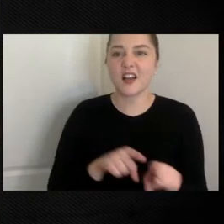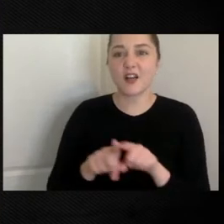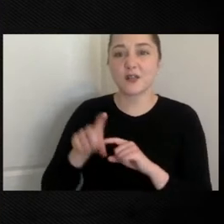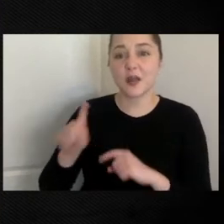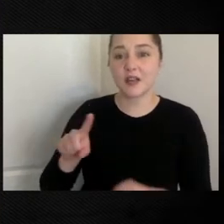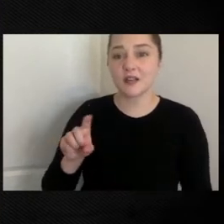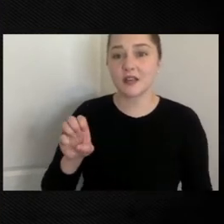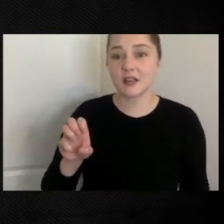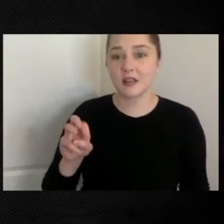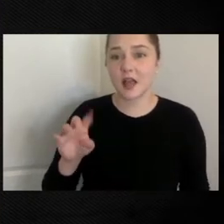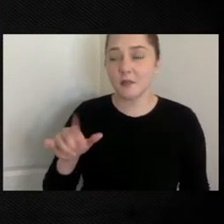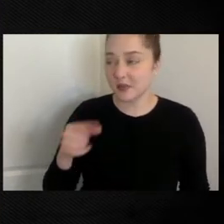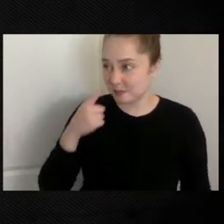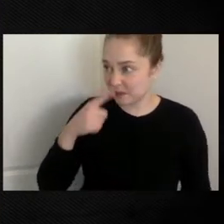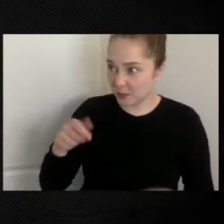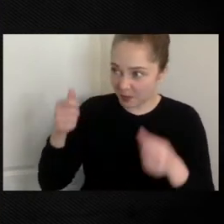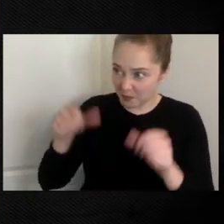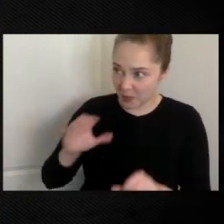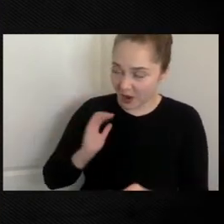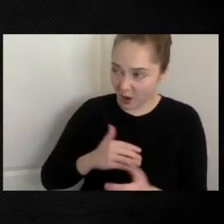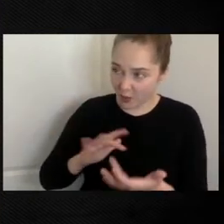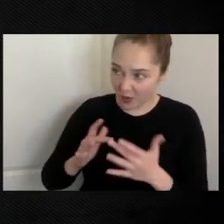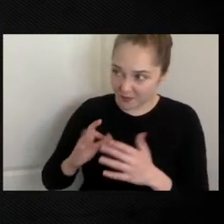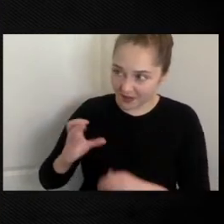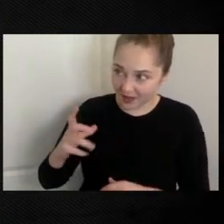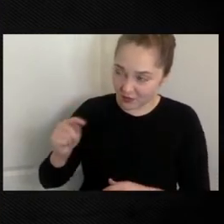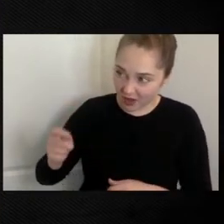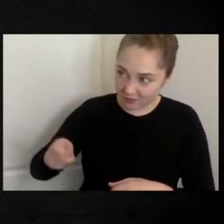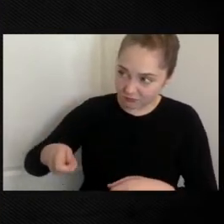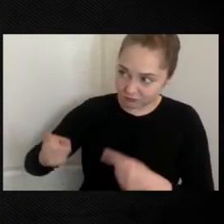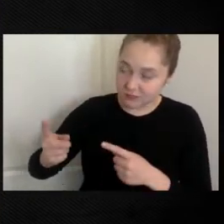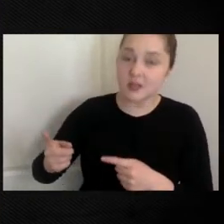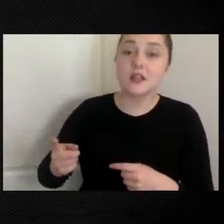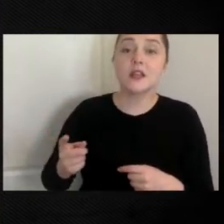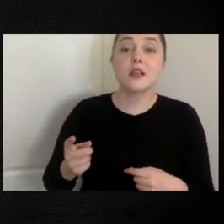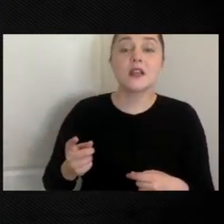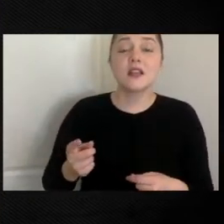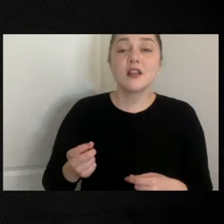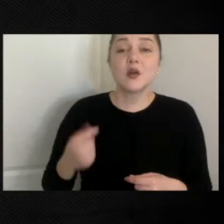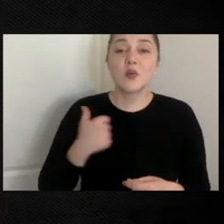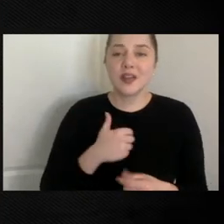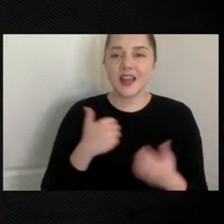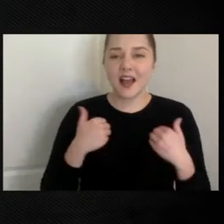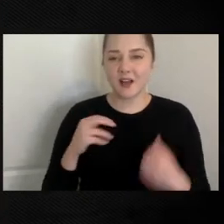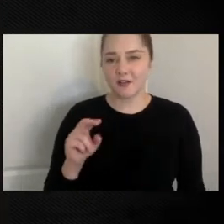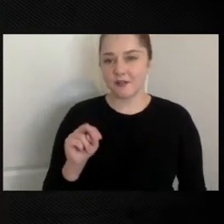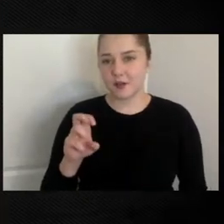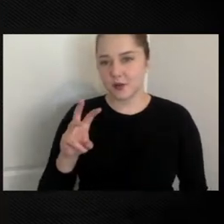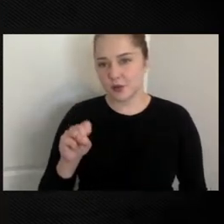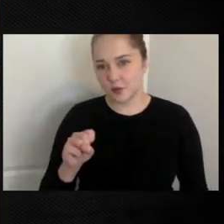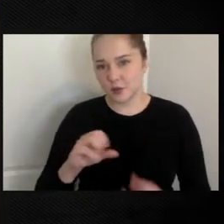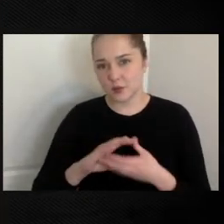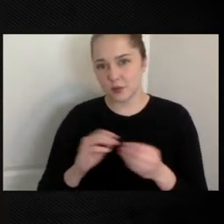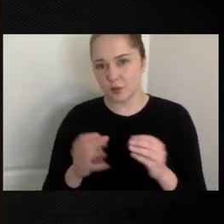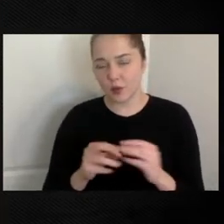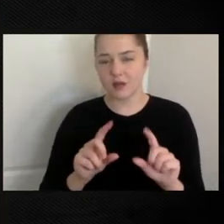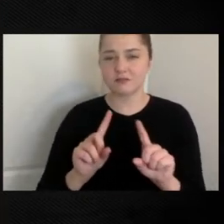website in the chat where we have news stories, cover stories,